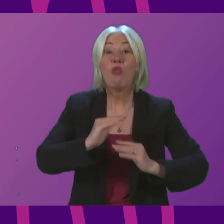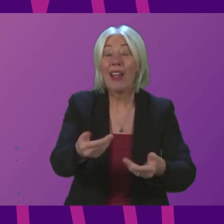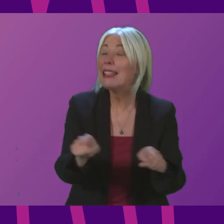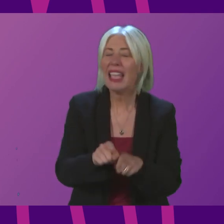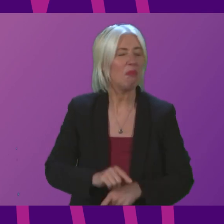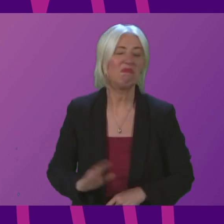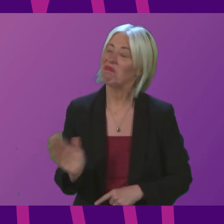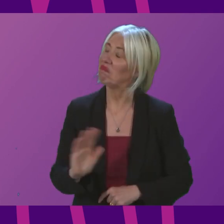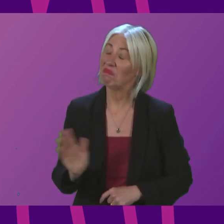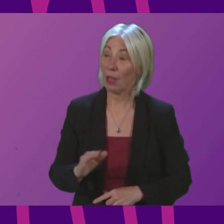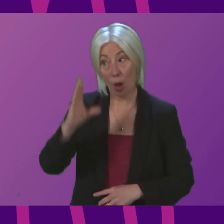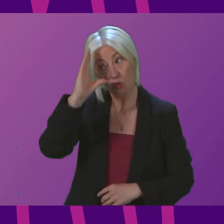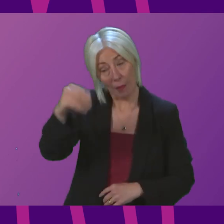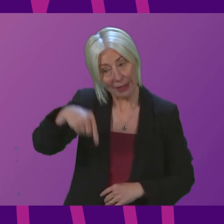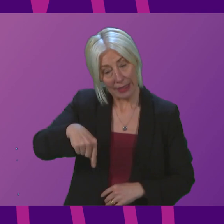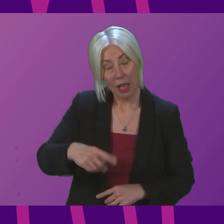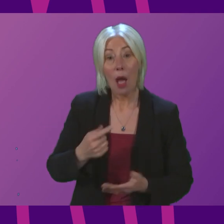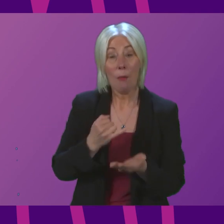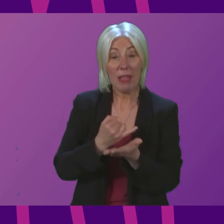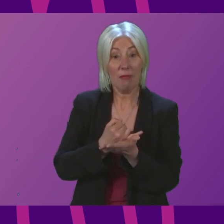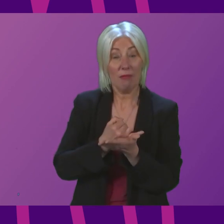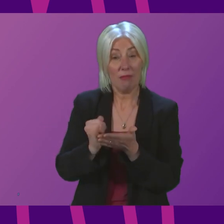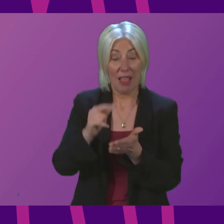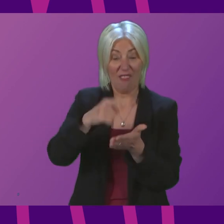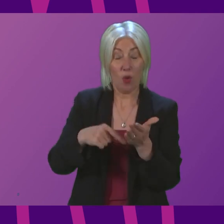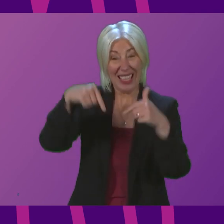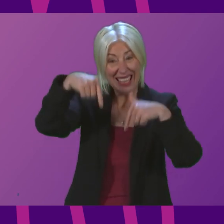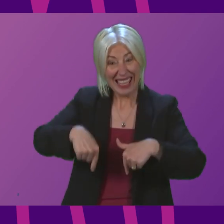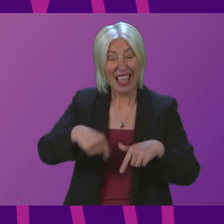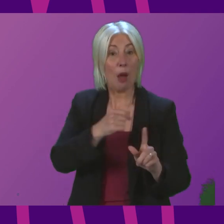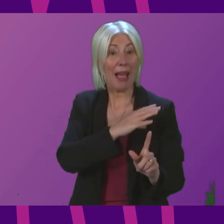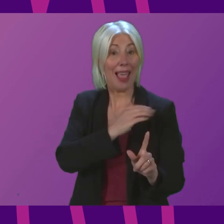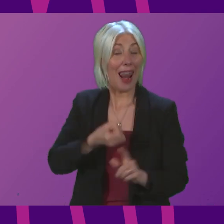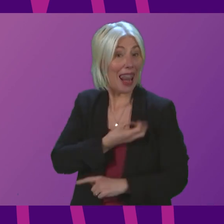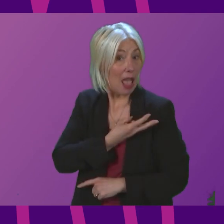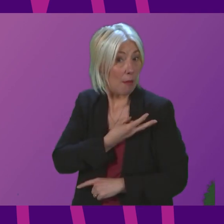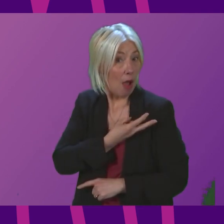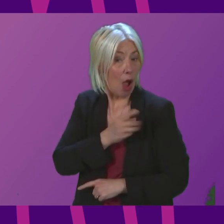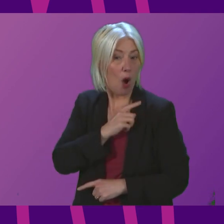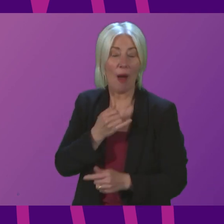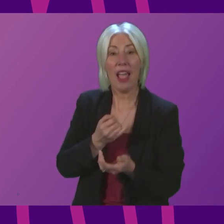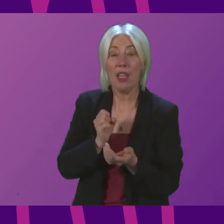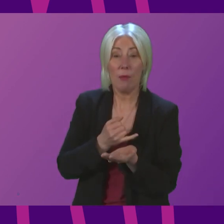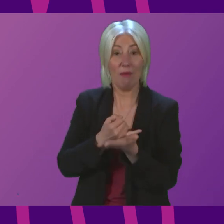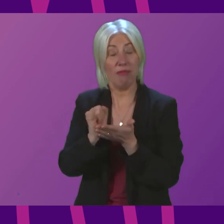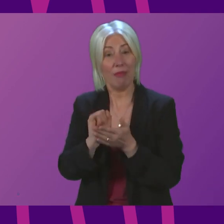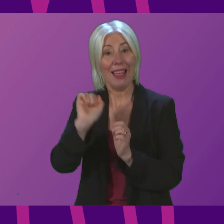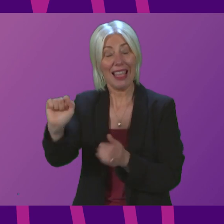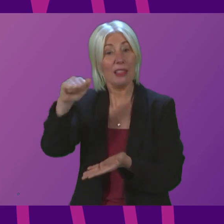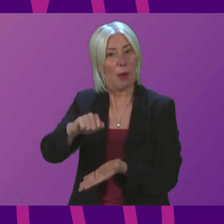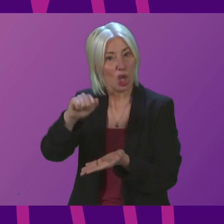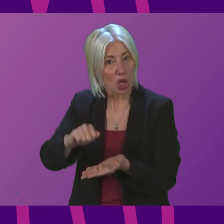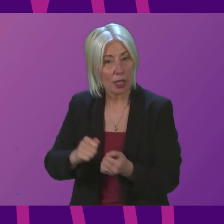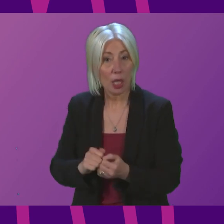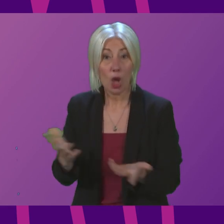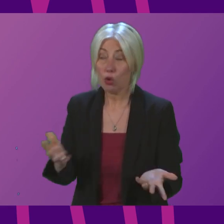And I also remind Parliament, it was voted against by the Labour Party because they voted against the Budget. So, much as